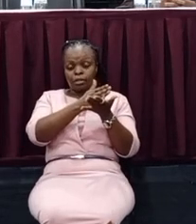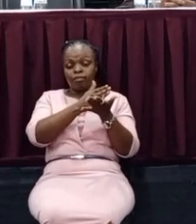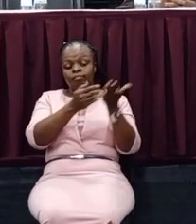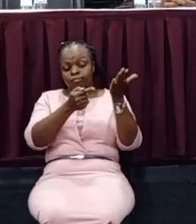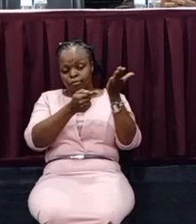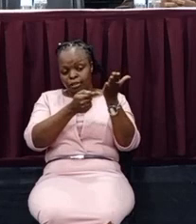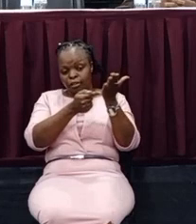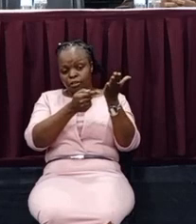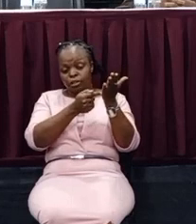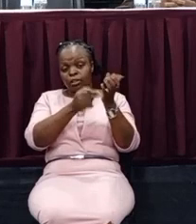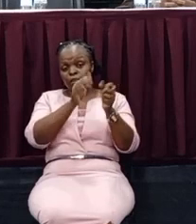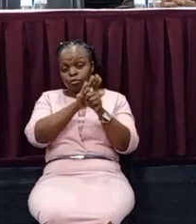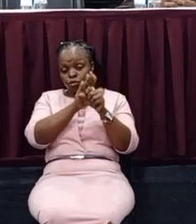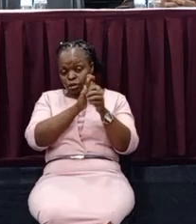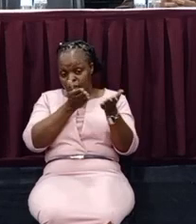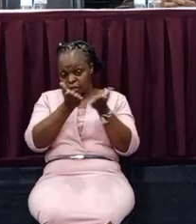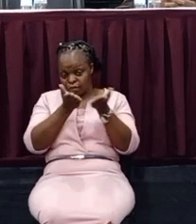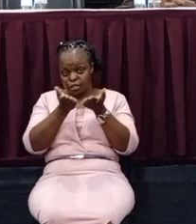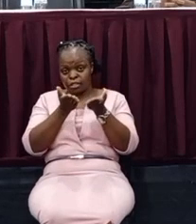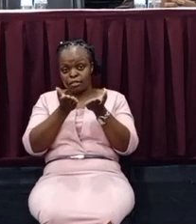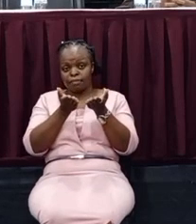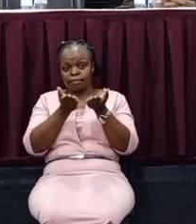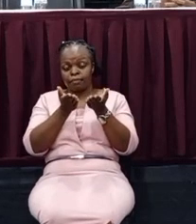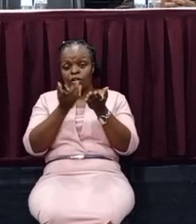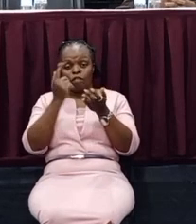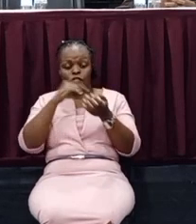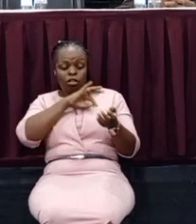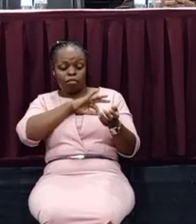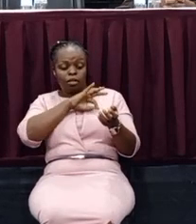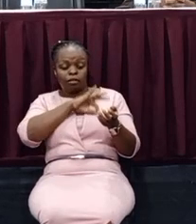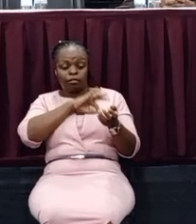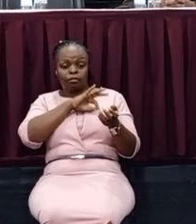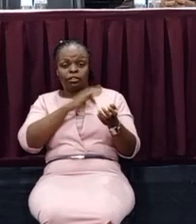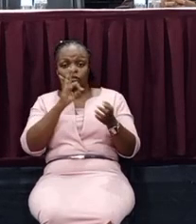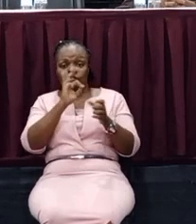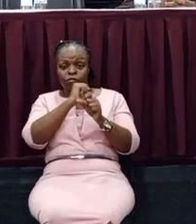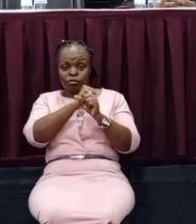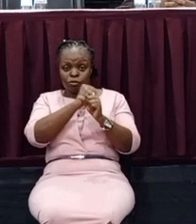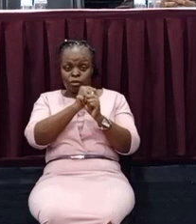most of its services for the benefit of doing, business.